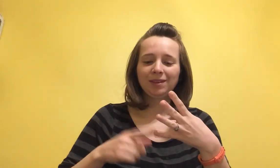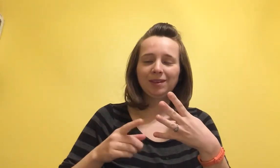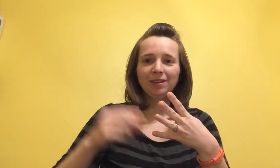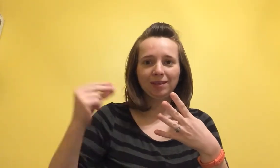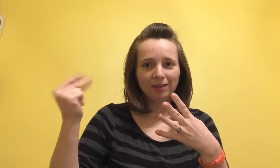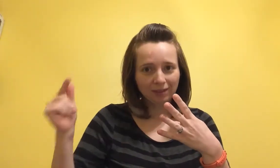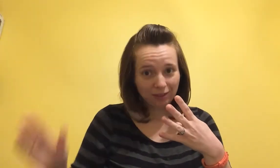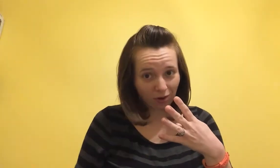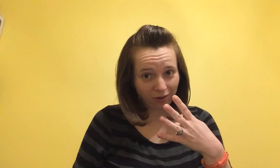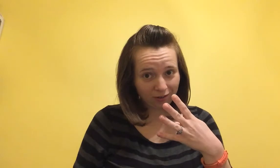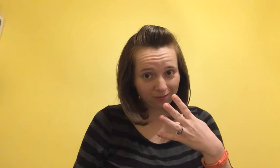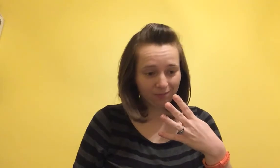Dog.